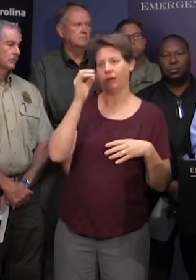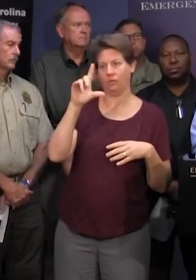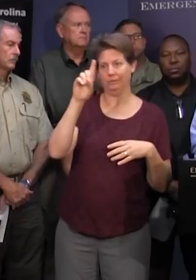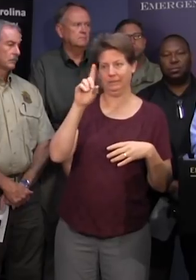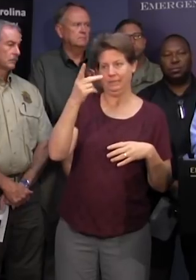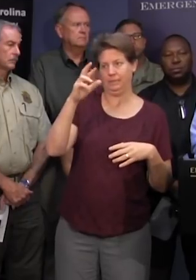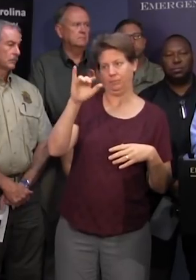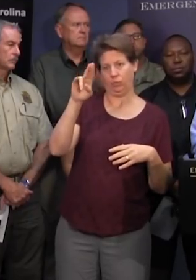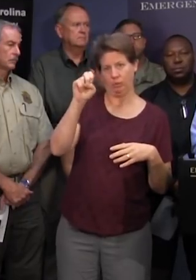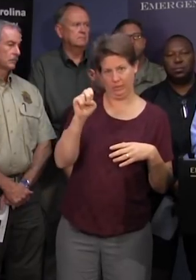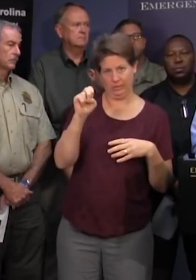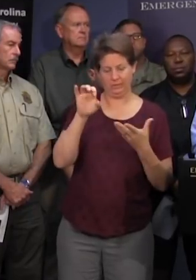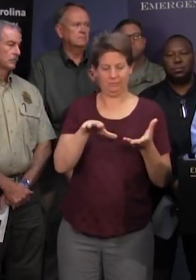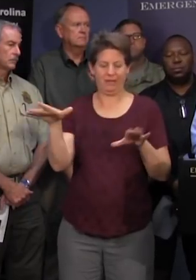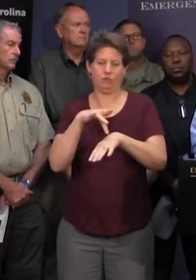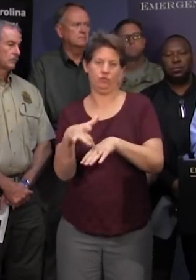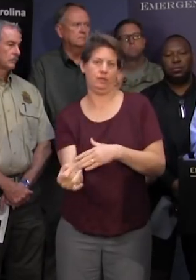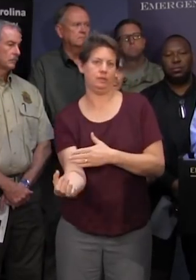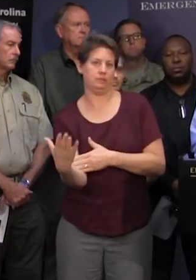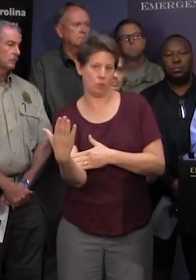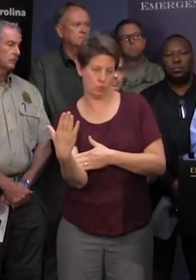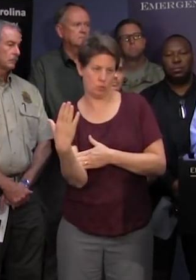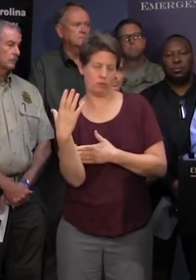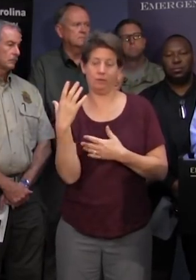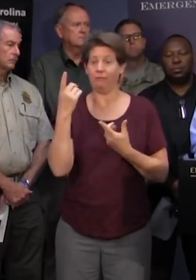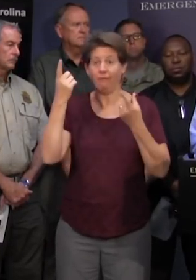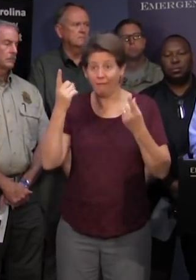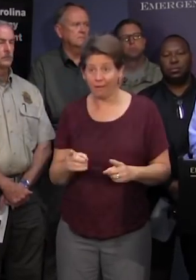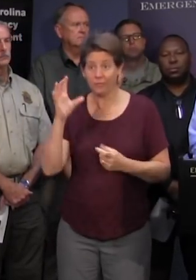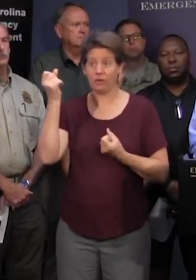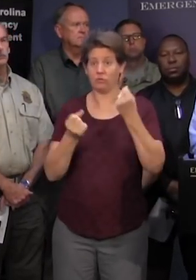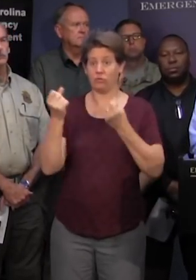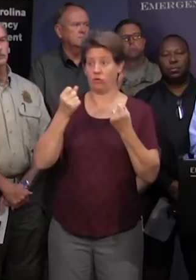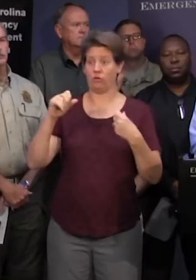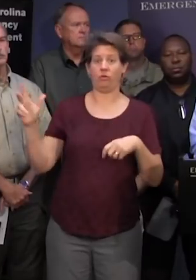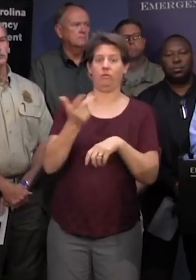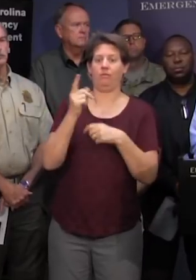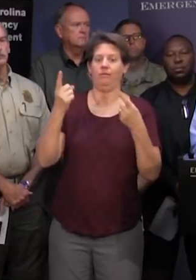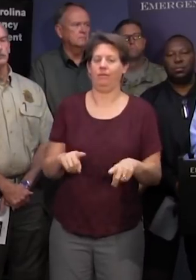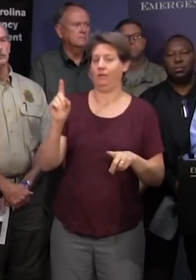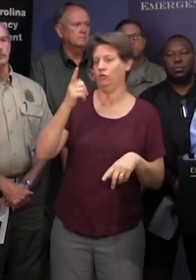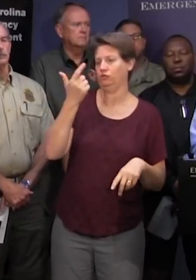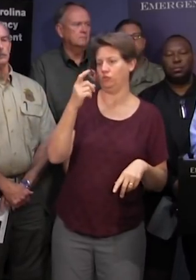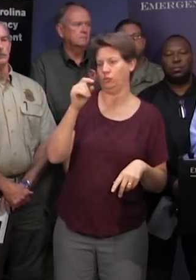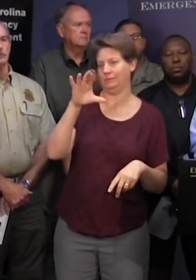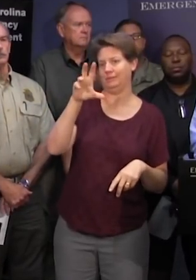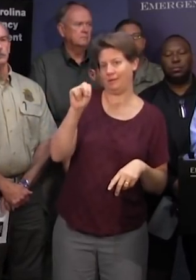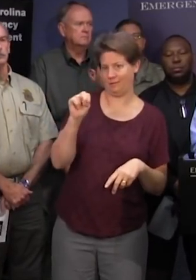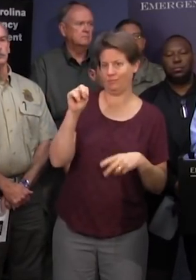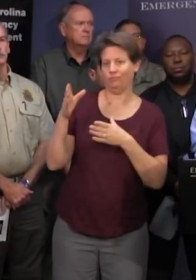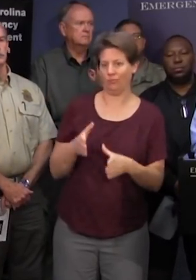passed away in early hours this morning when he lost control of his car in georgetown county on a road